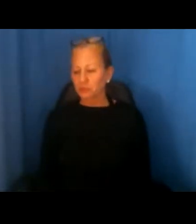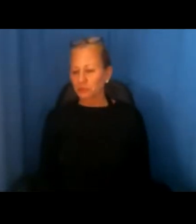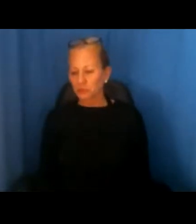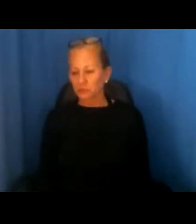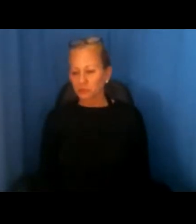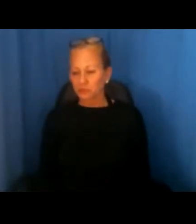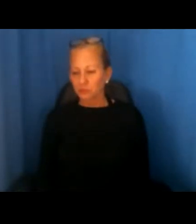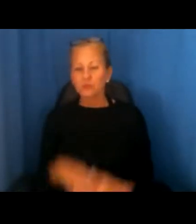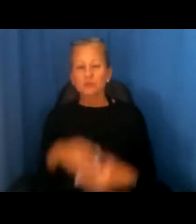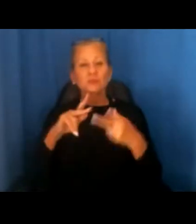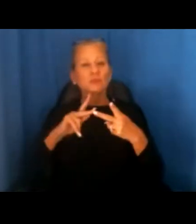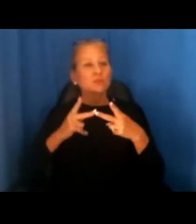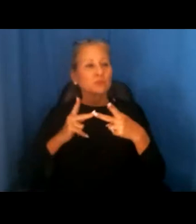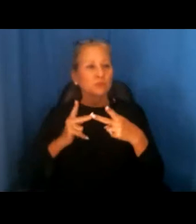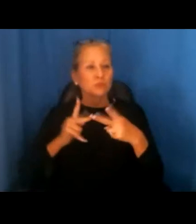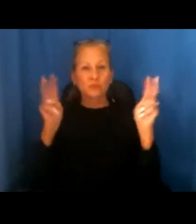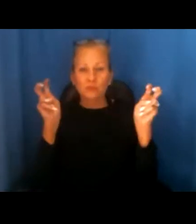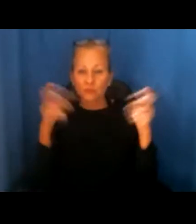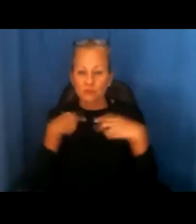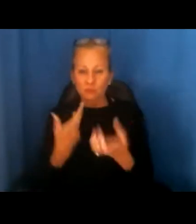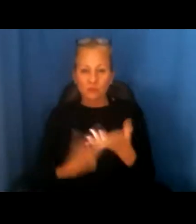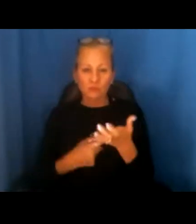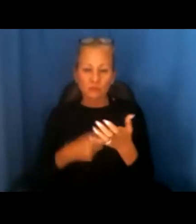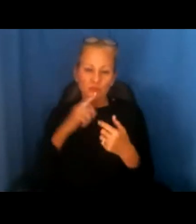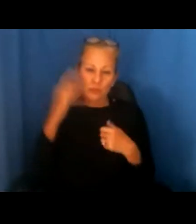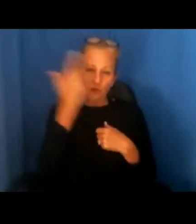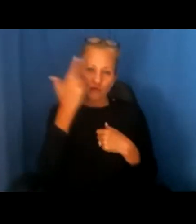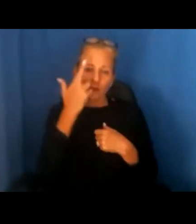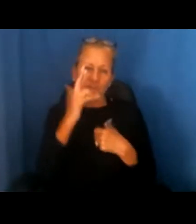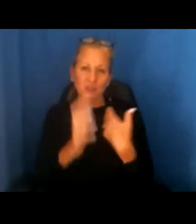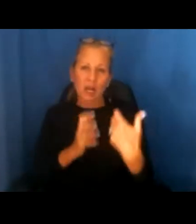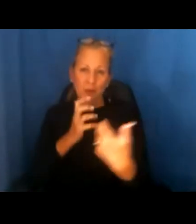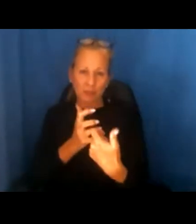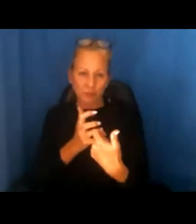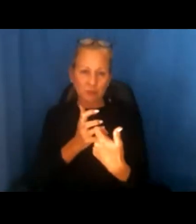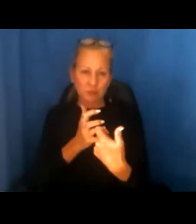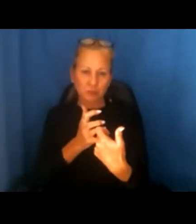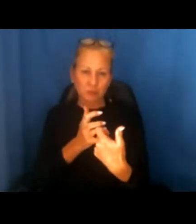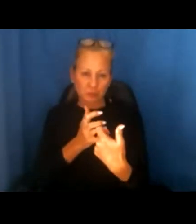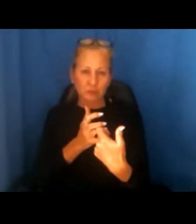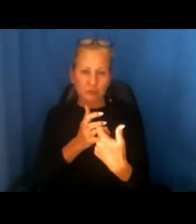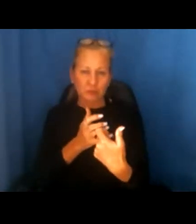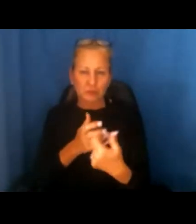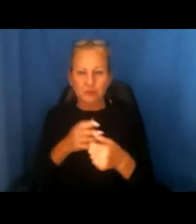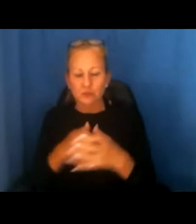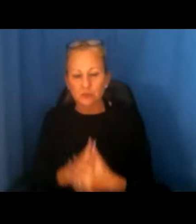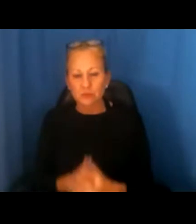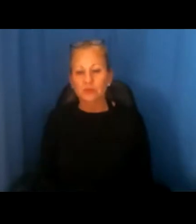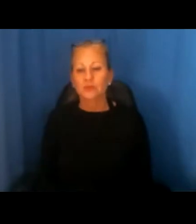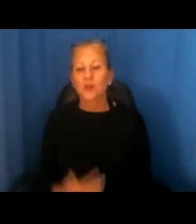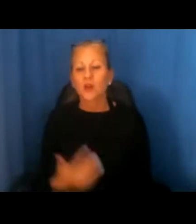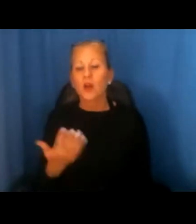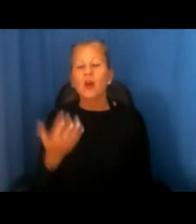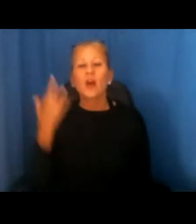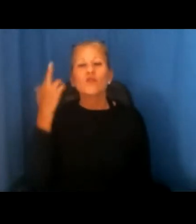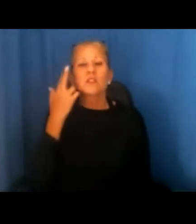The second topic I'd like to talk to you about is reasonable accommodations. And in order to talk about reasonable